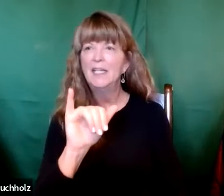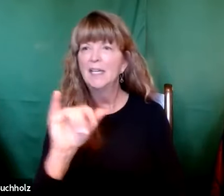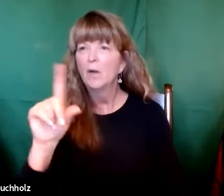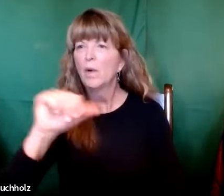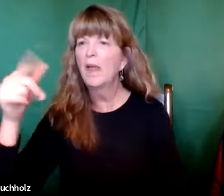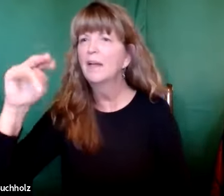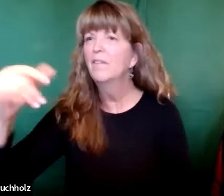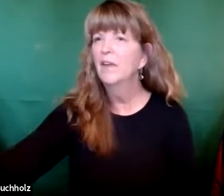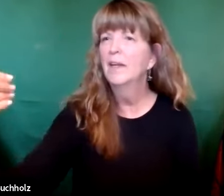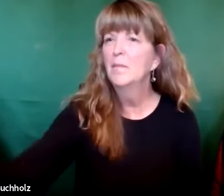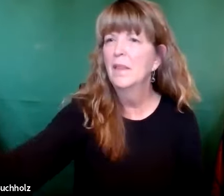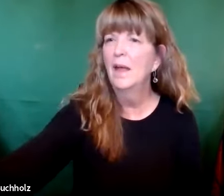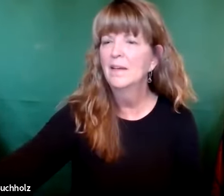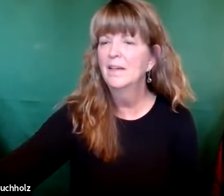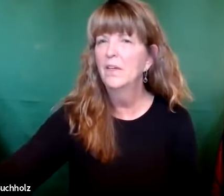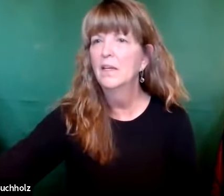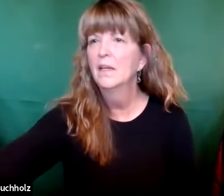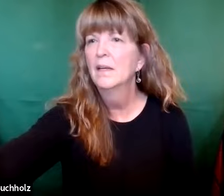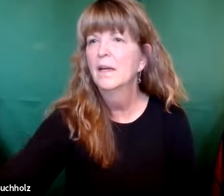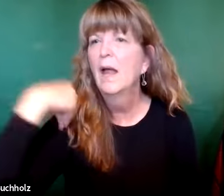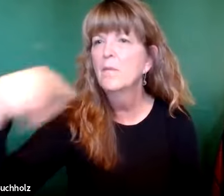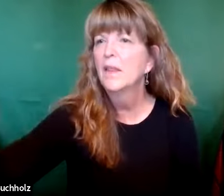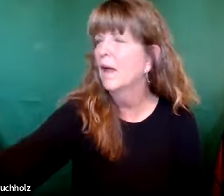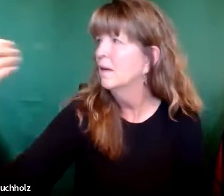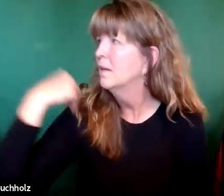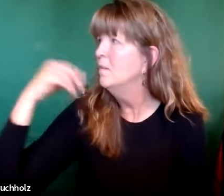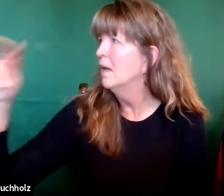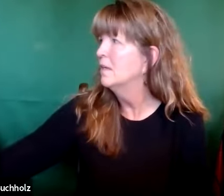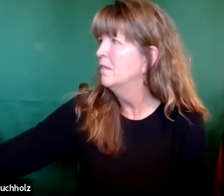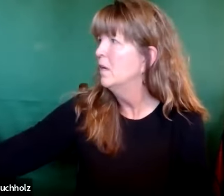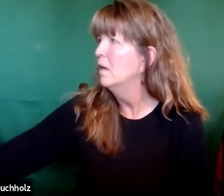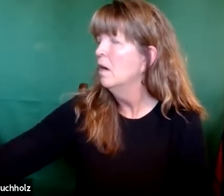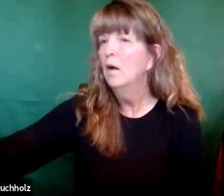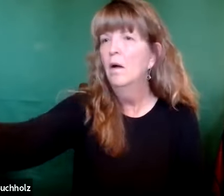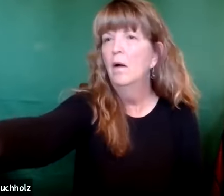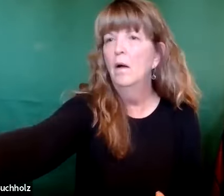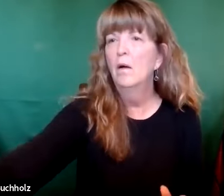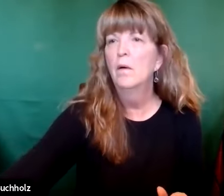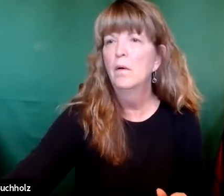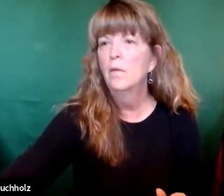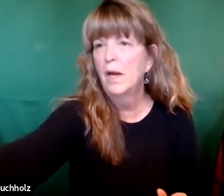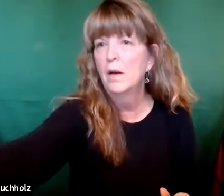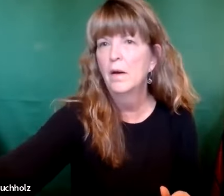You can see my nativity right back here. Let's see if we can highlight it.